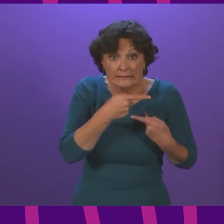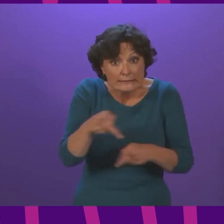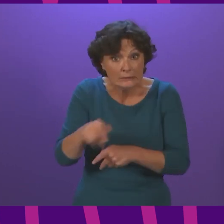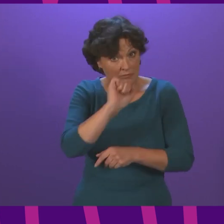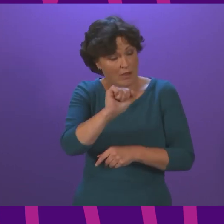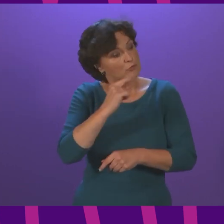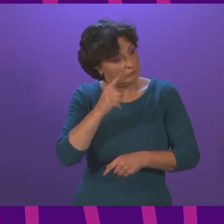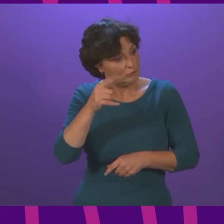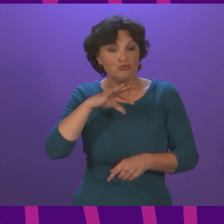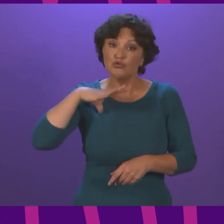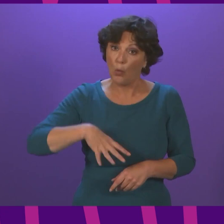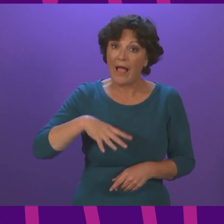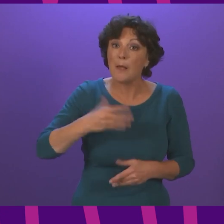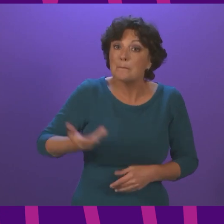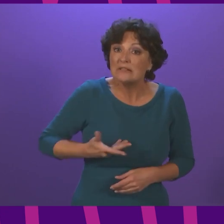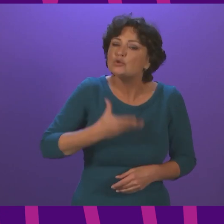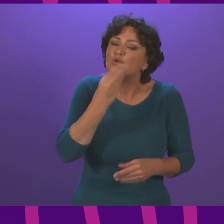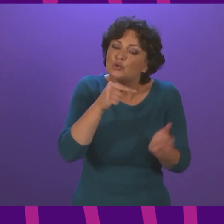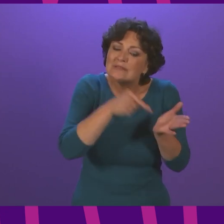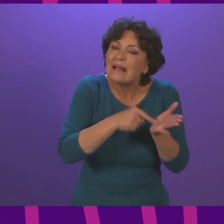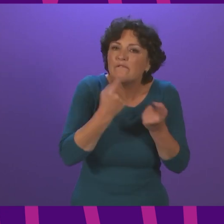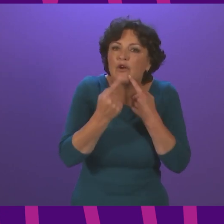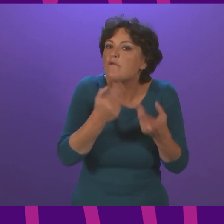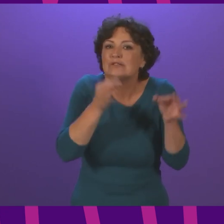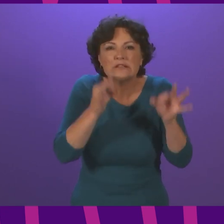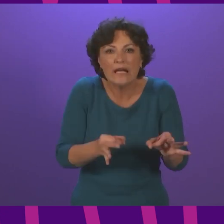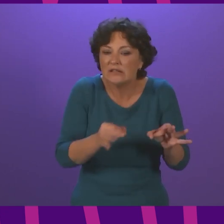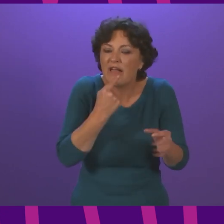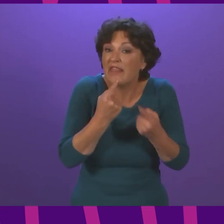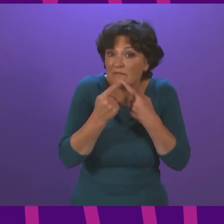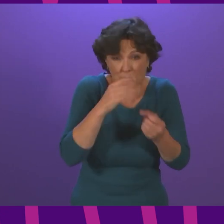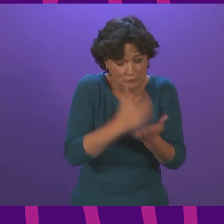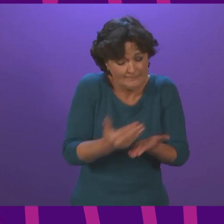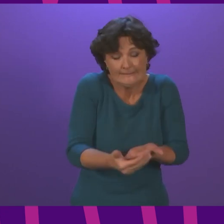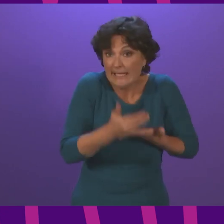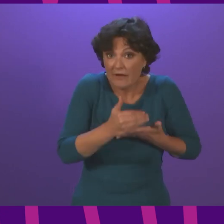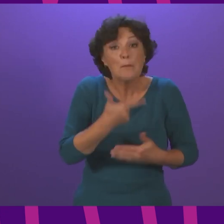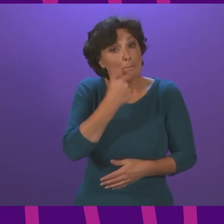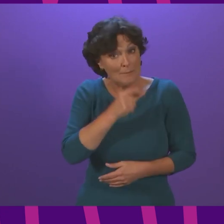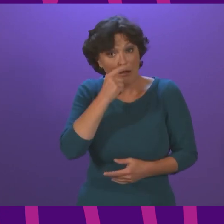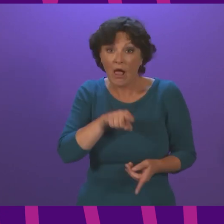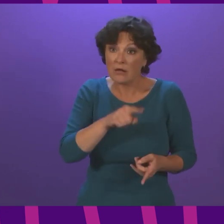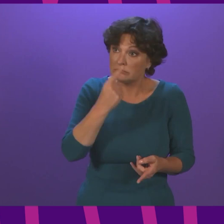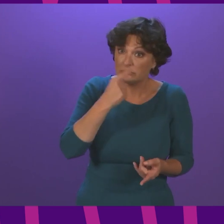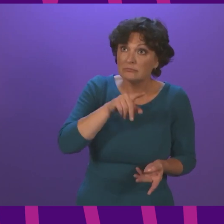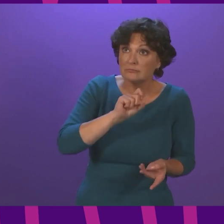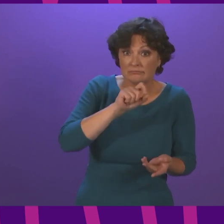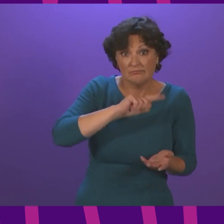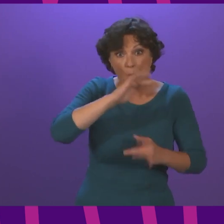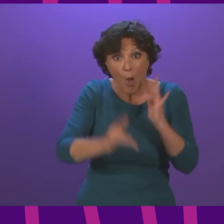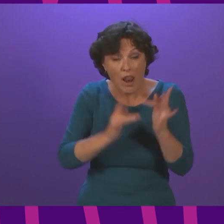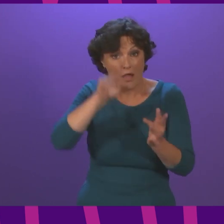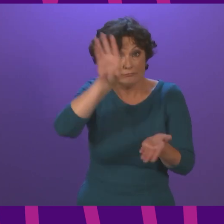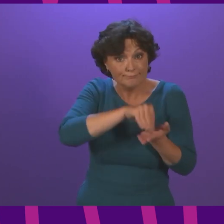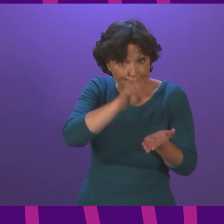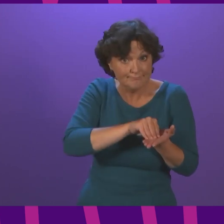data safe and to use it only for certification. People are now able to access and use the proof required. In addition to